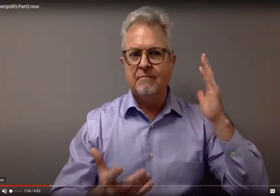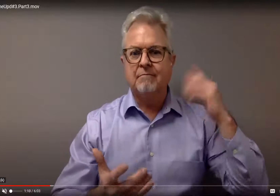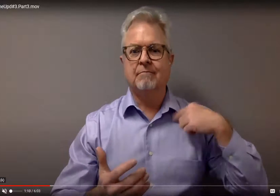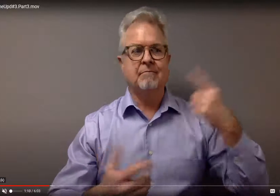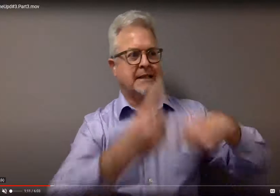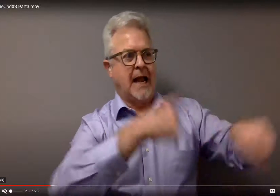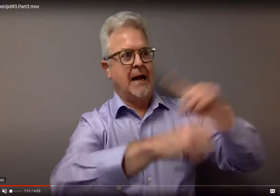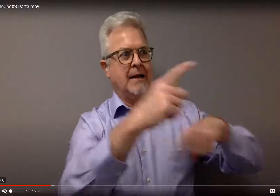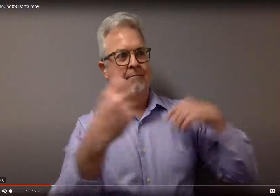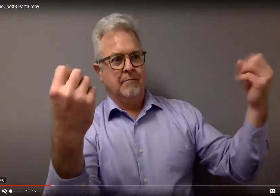perhaps sign that you're deaf.